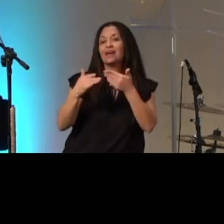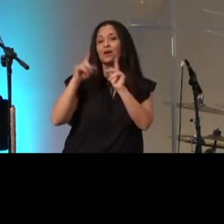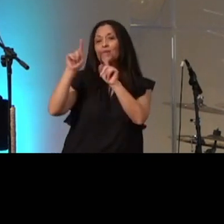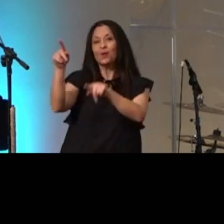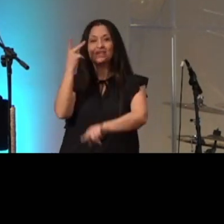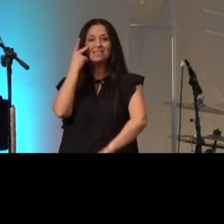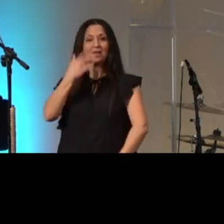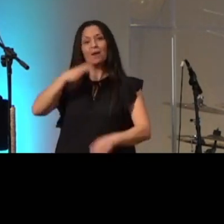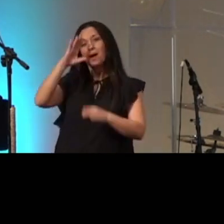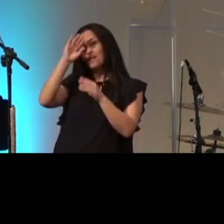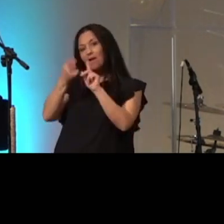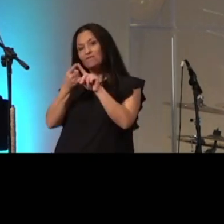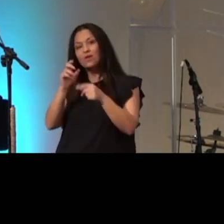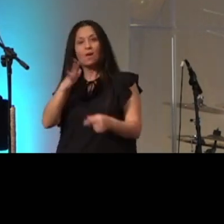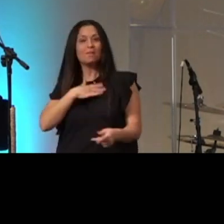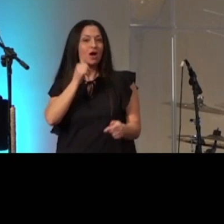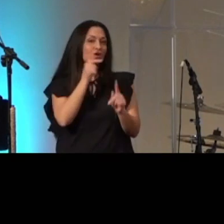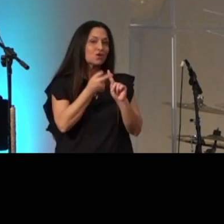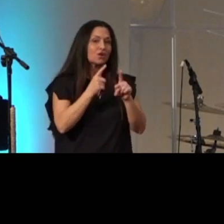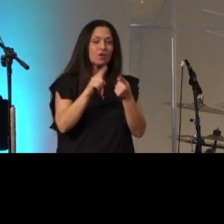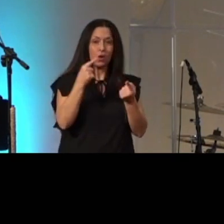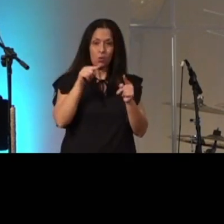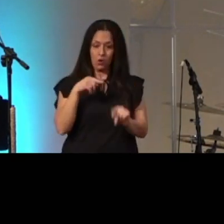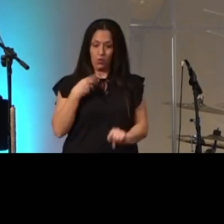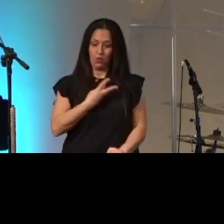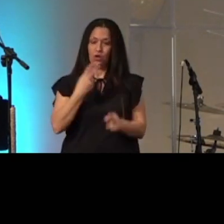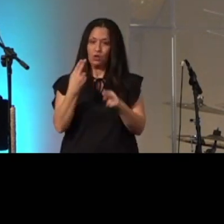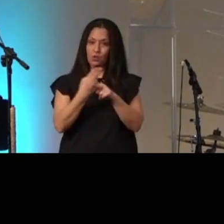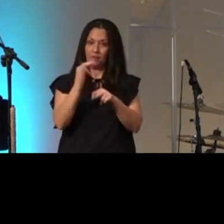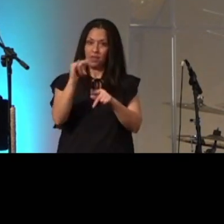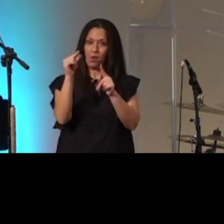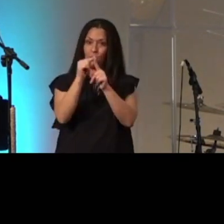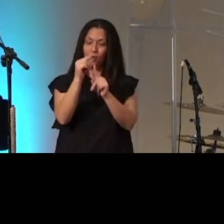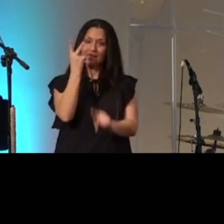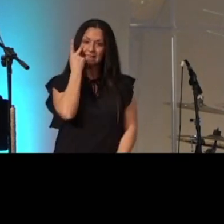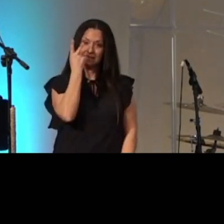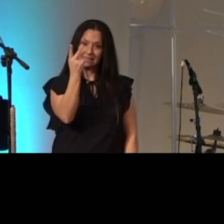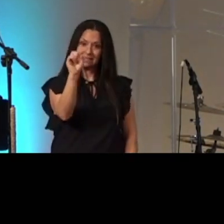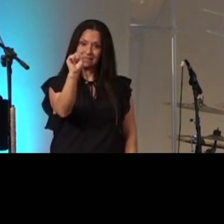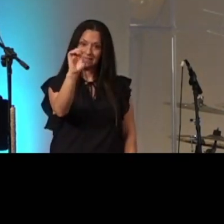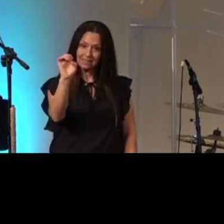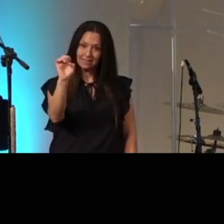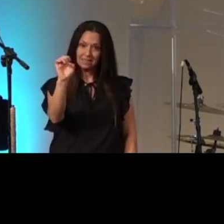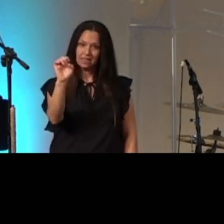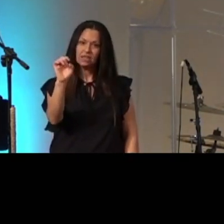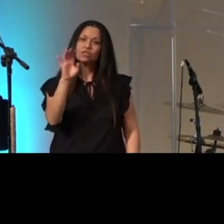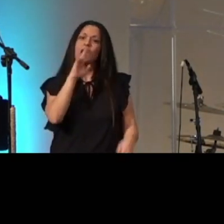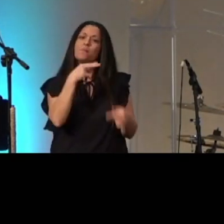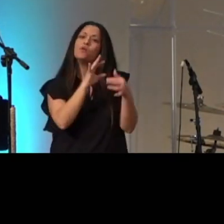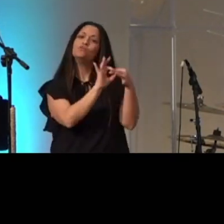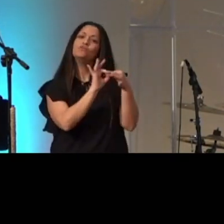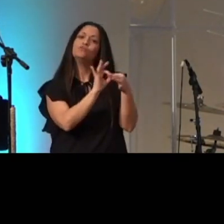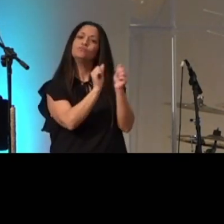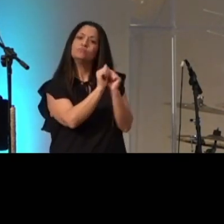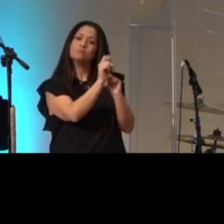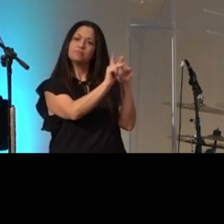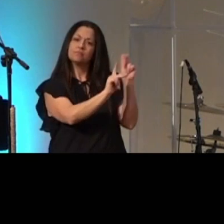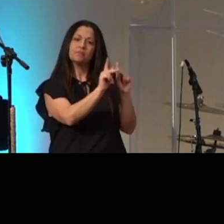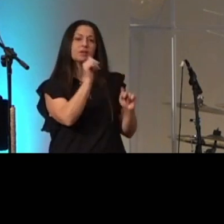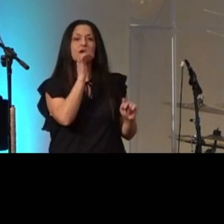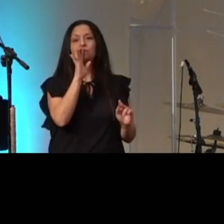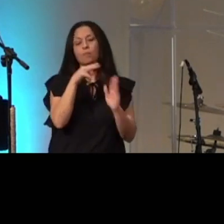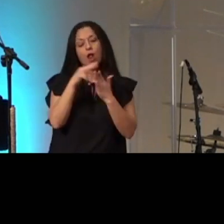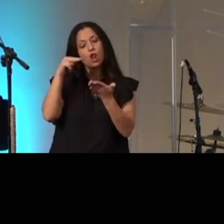when we use the word see when it comes to relationships with people we're not talking about looking at a picture